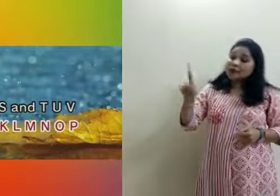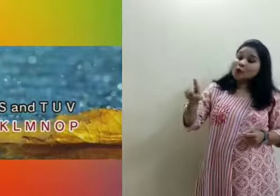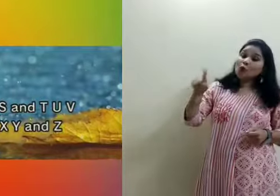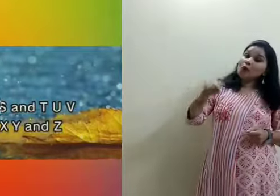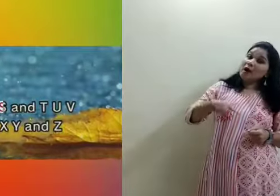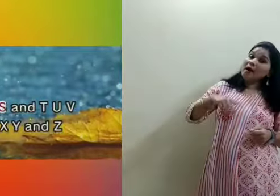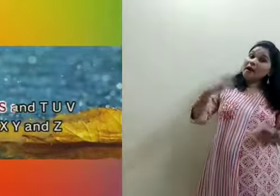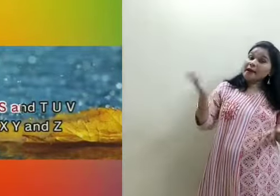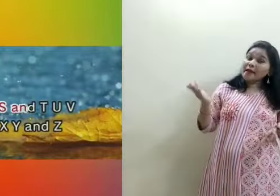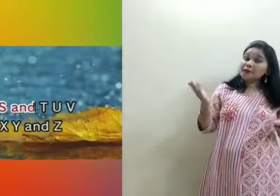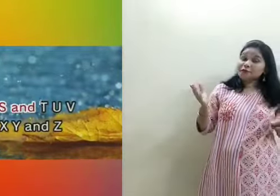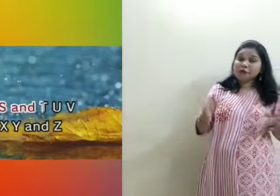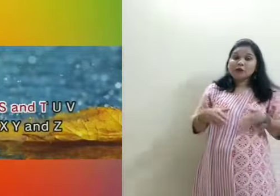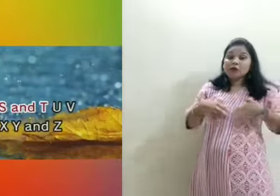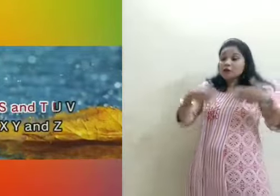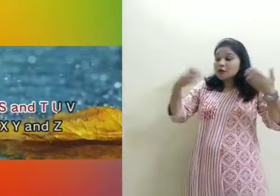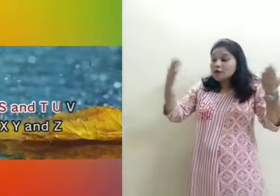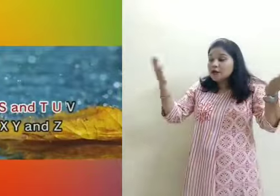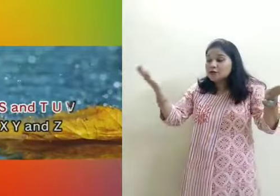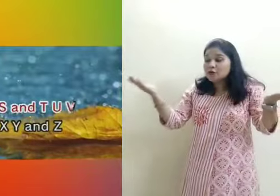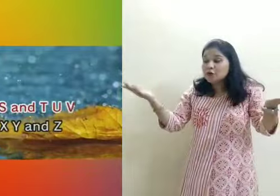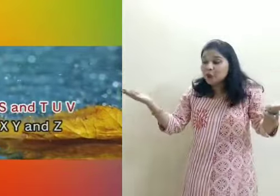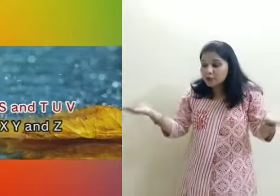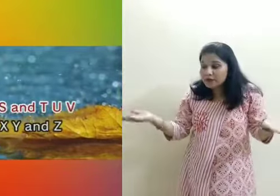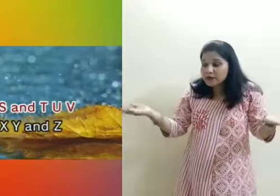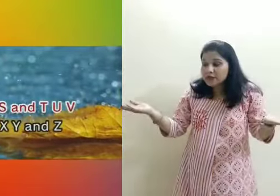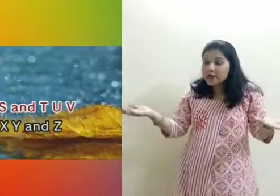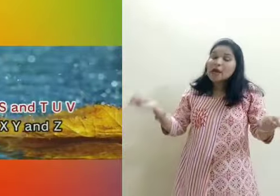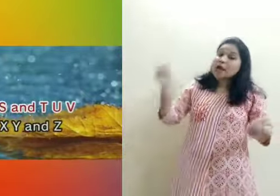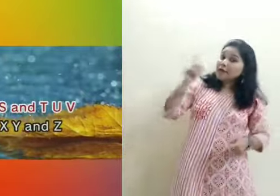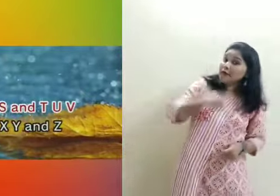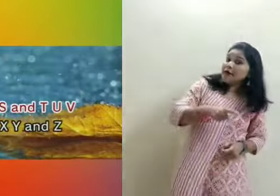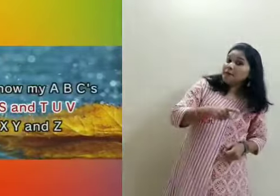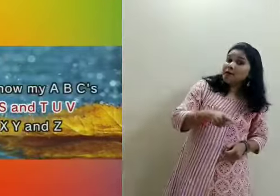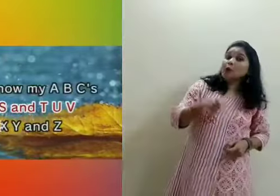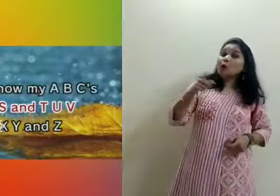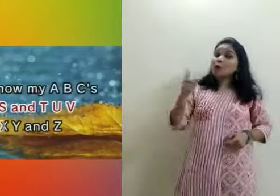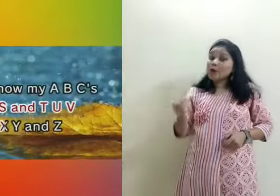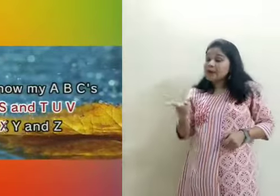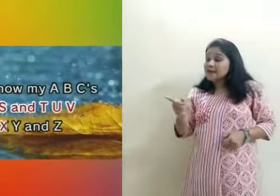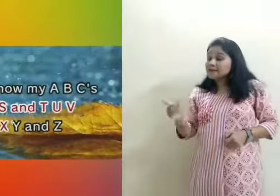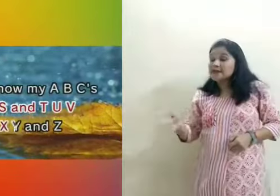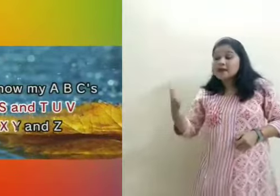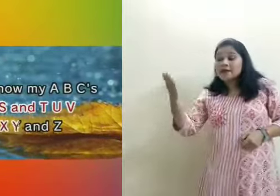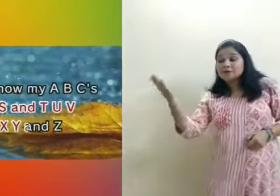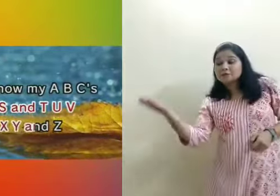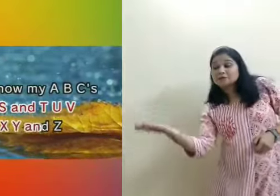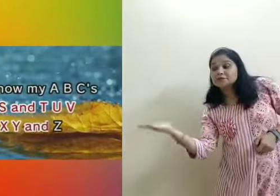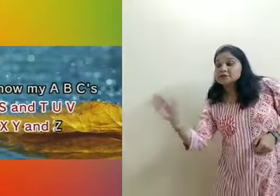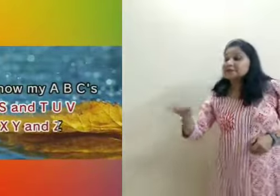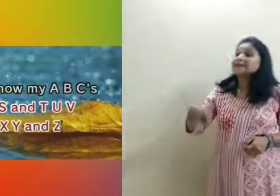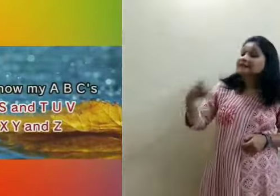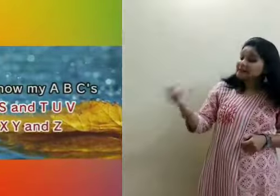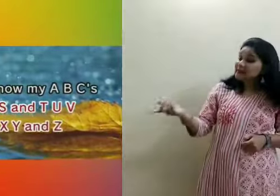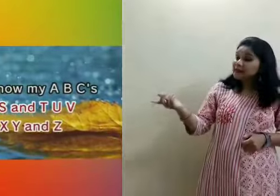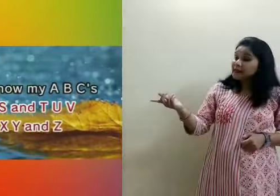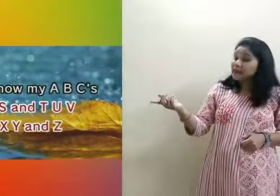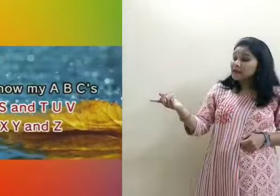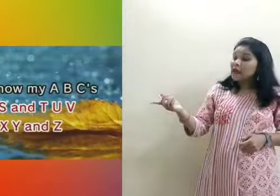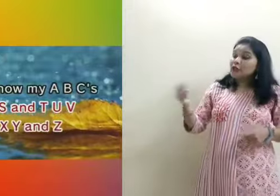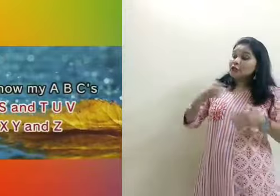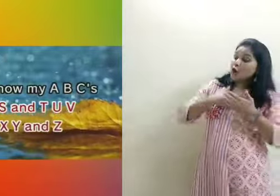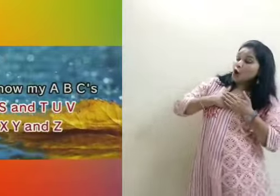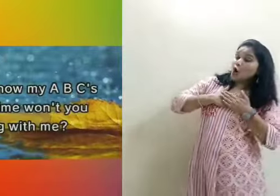Q, Y, S, T, U, V, W, X, Y, R, and Z.